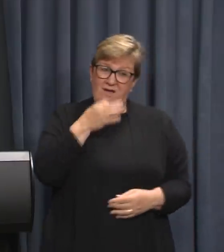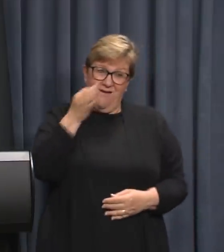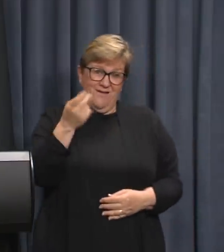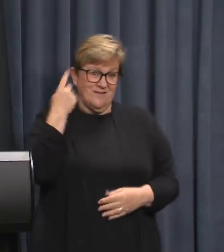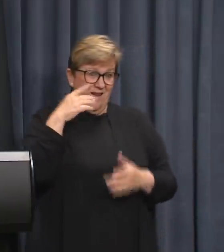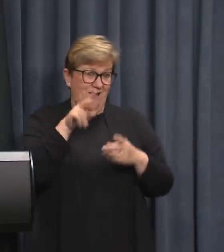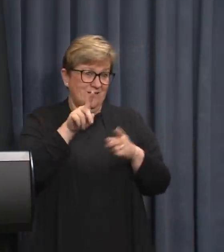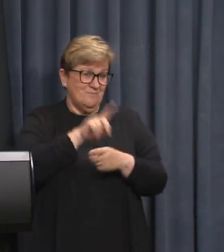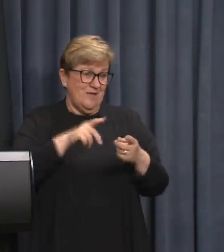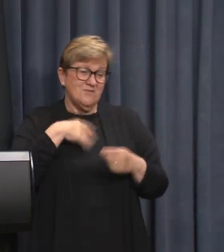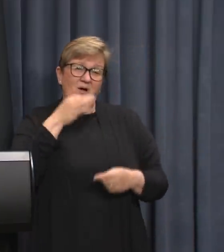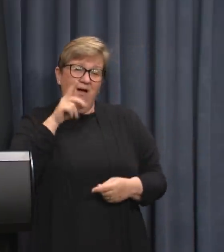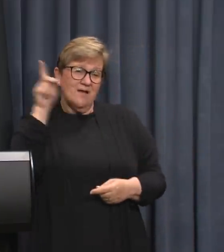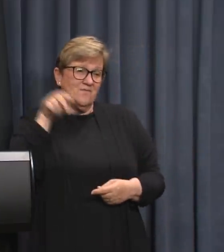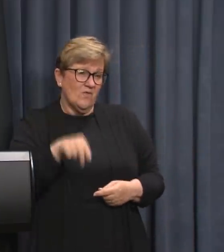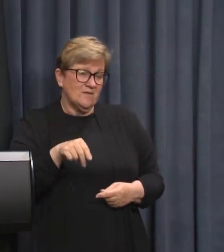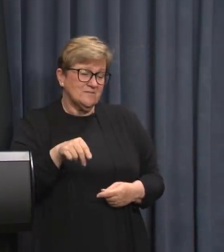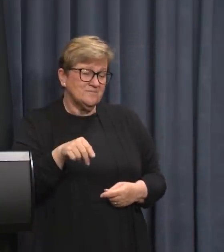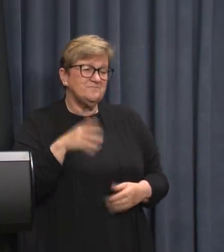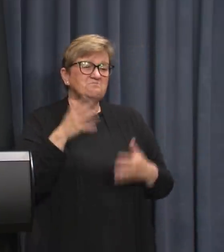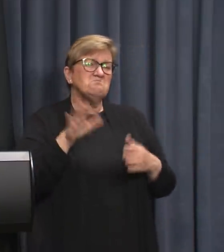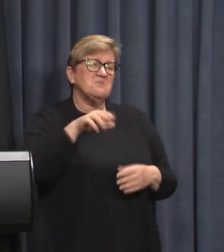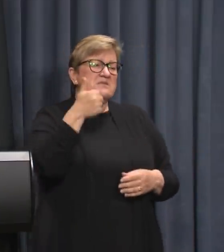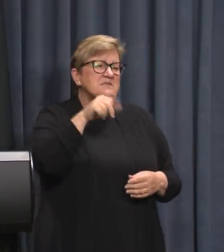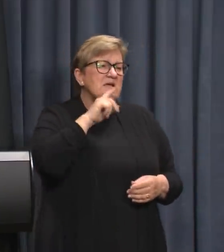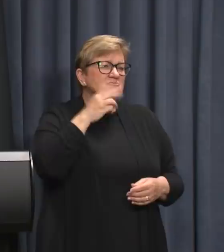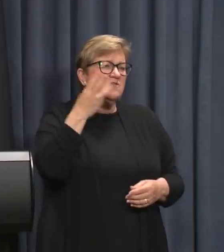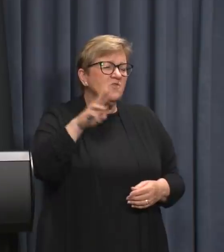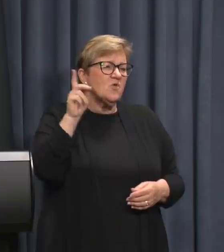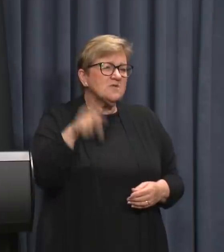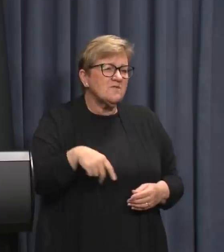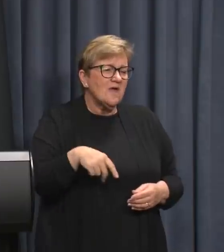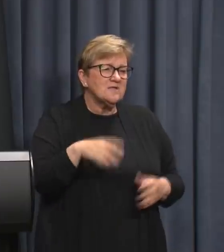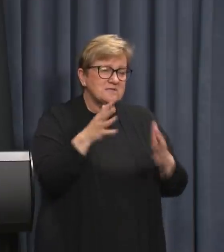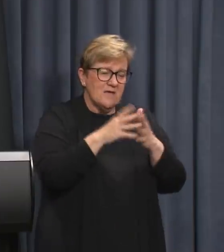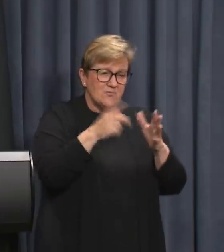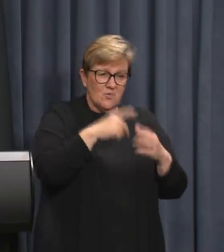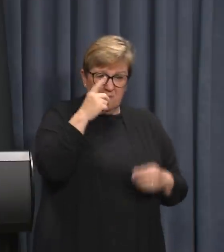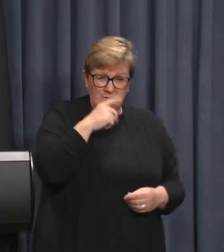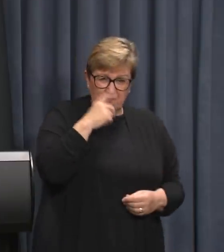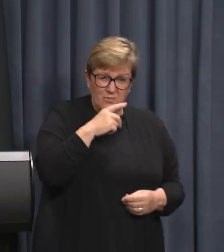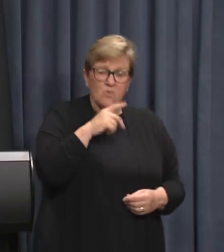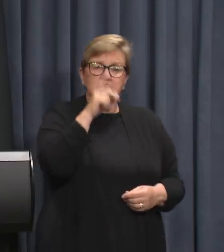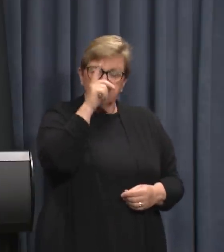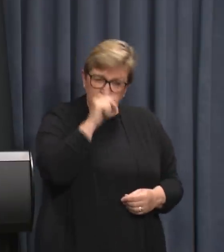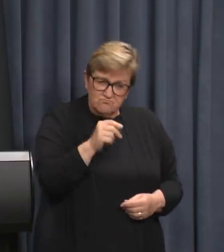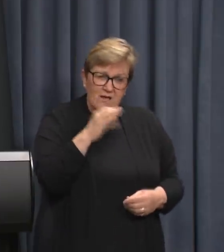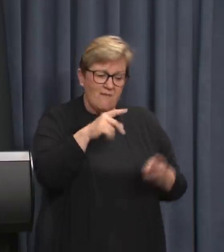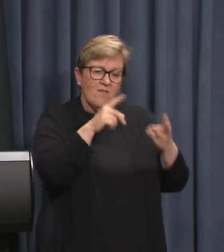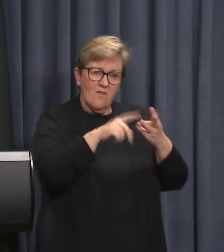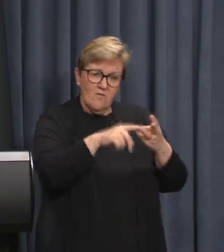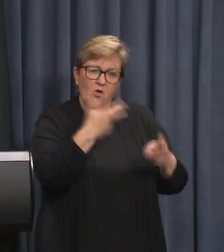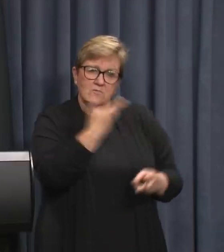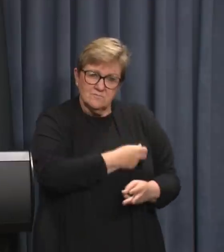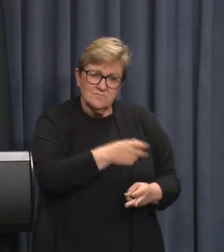Wednesday's National Cabinet meeting. This means around 630,000 West Australians will be eligible for their third